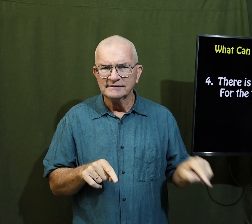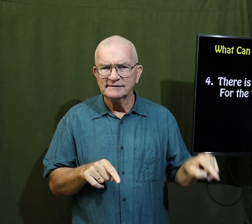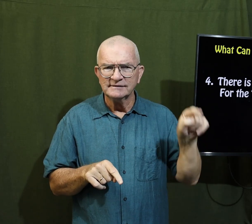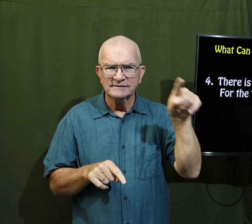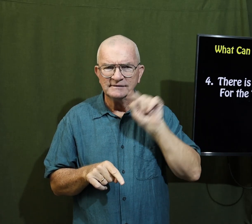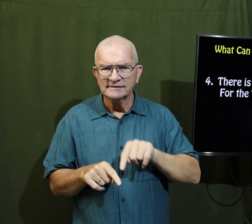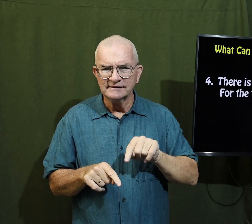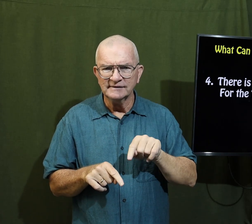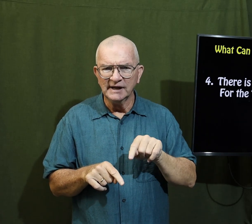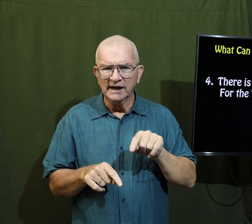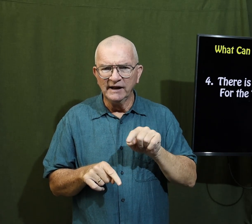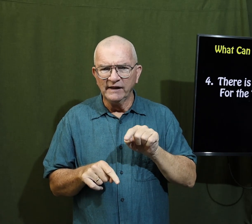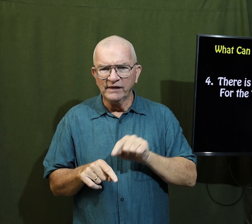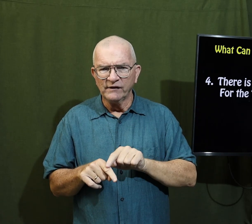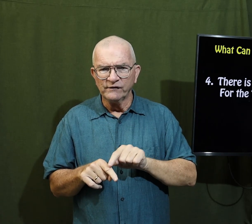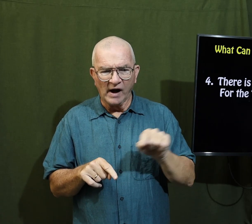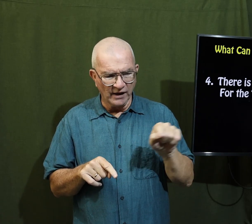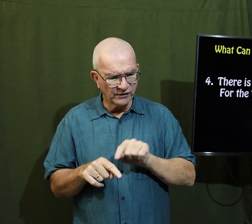spirit like a triangle